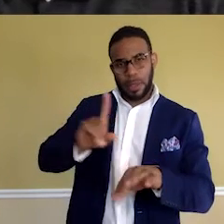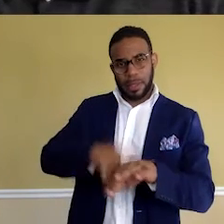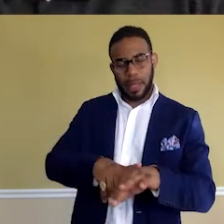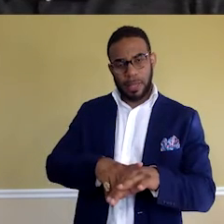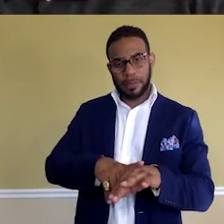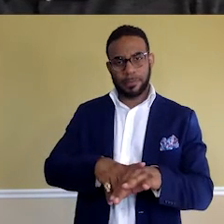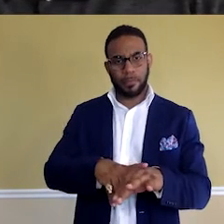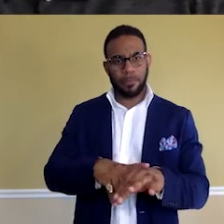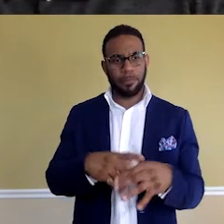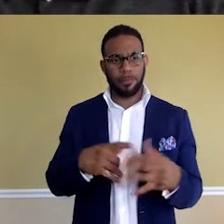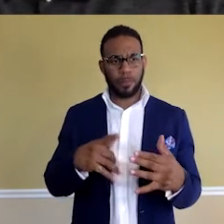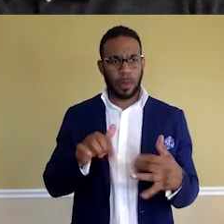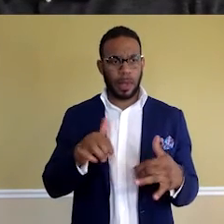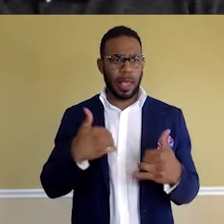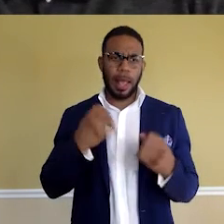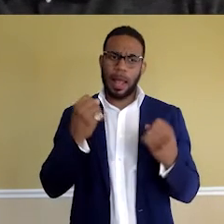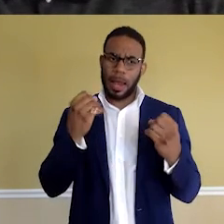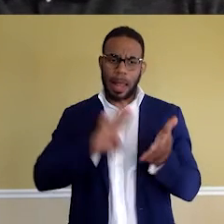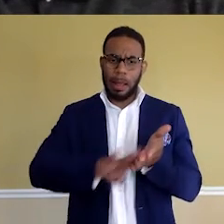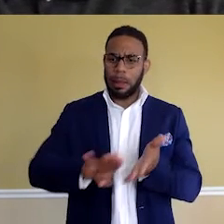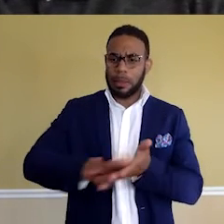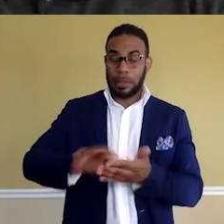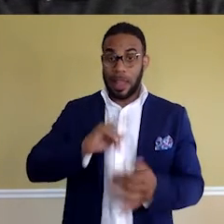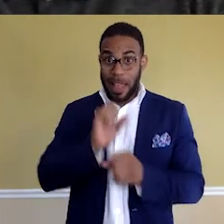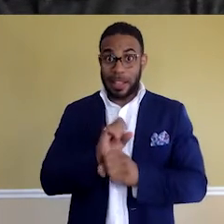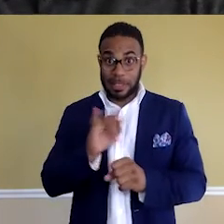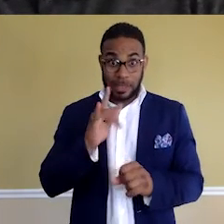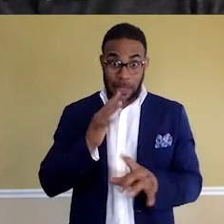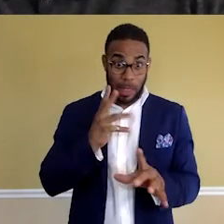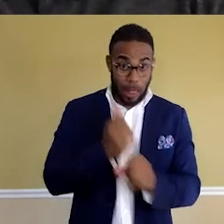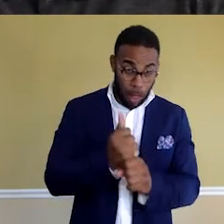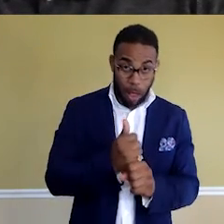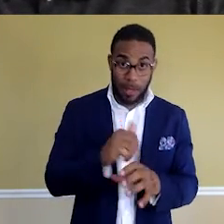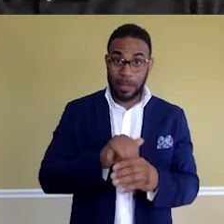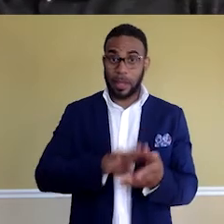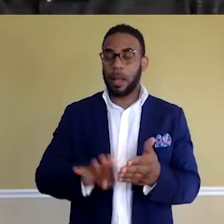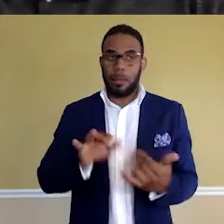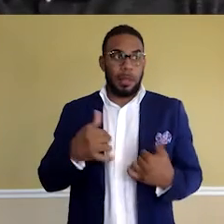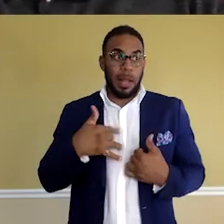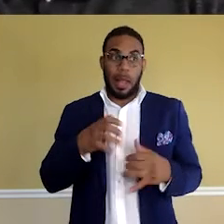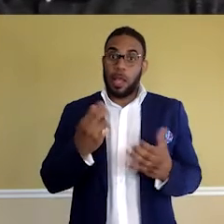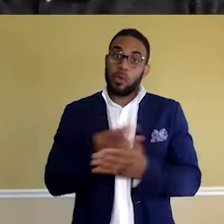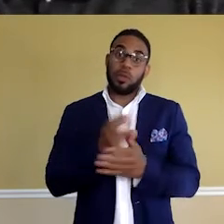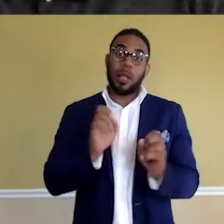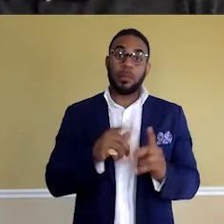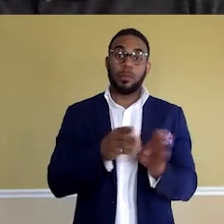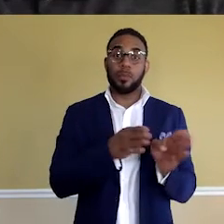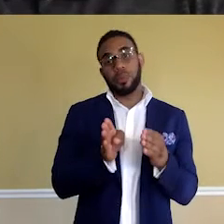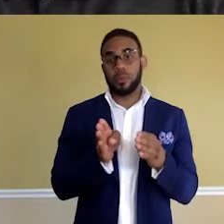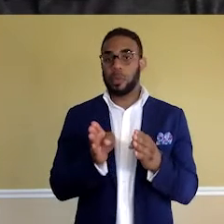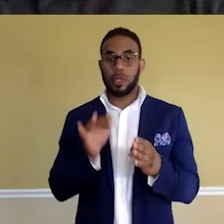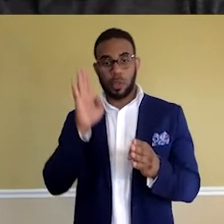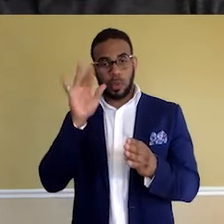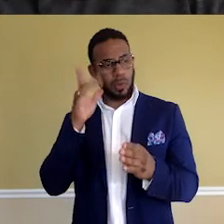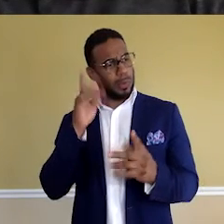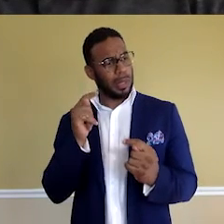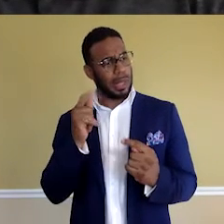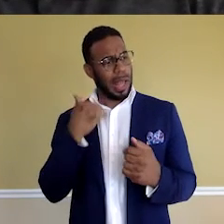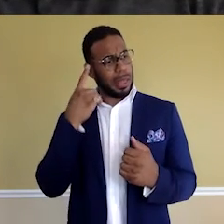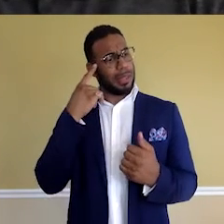when we had a lot of layoffs, I actually didn't get caught in those layoffs, but I used the opportunity to pivot. You know, I realized, you know what? I think the marketing